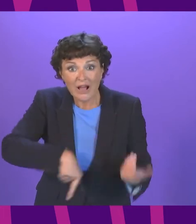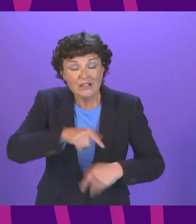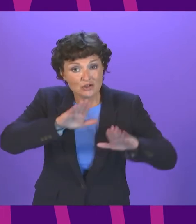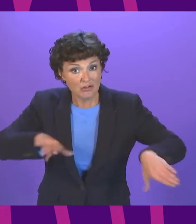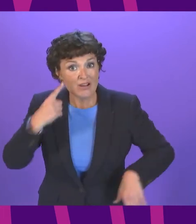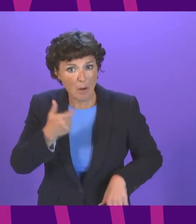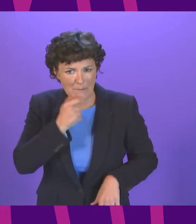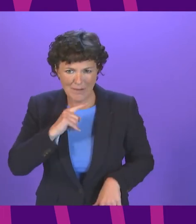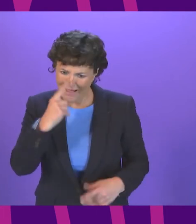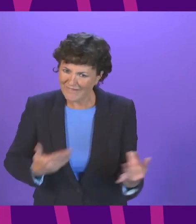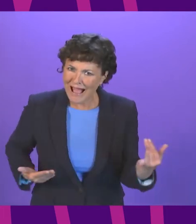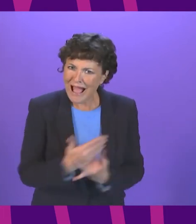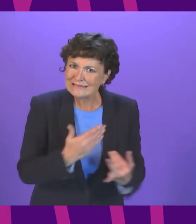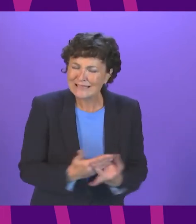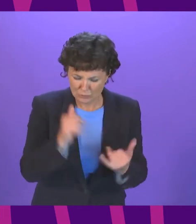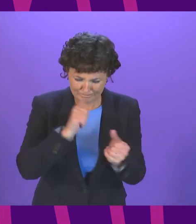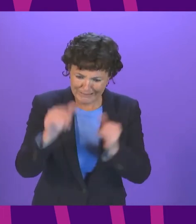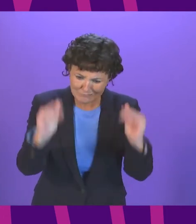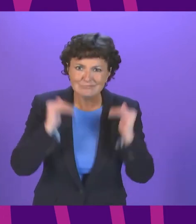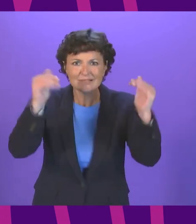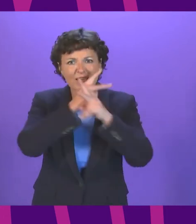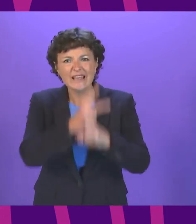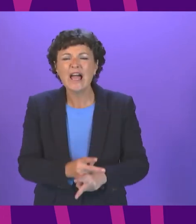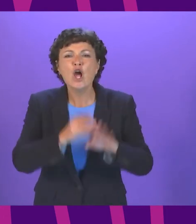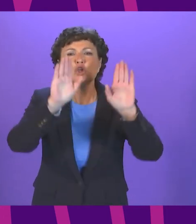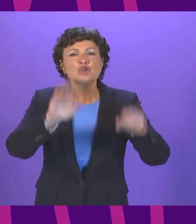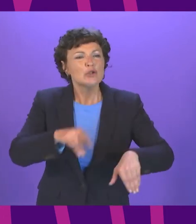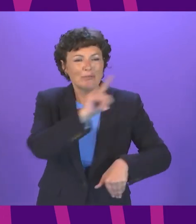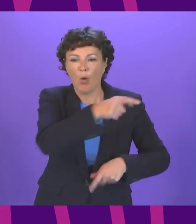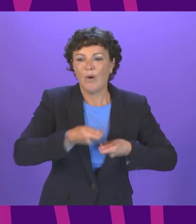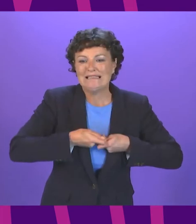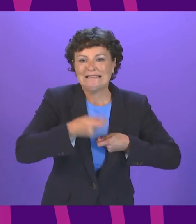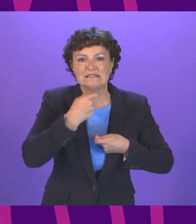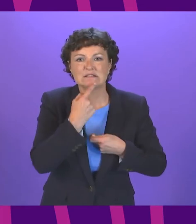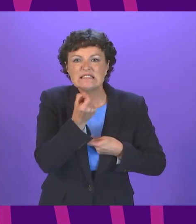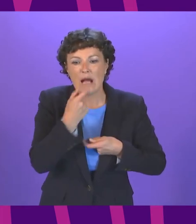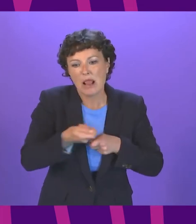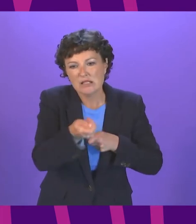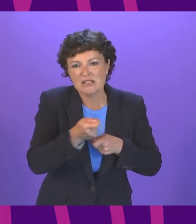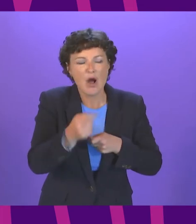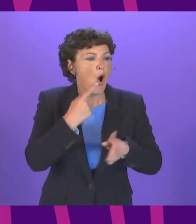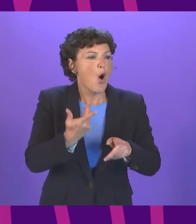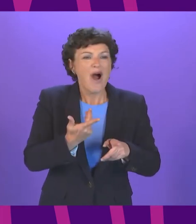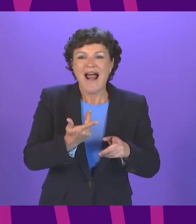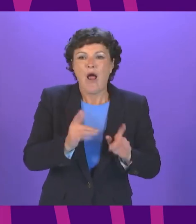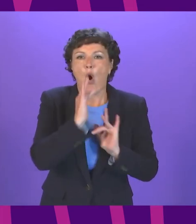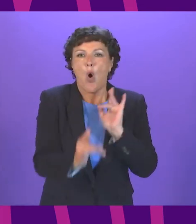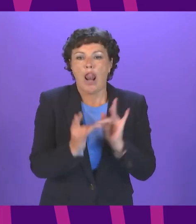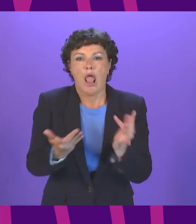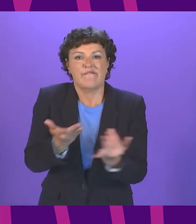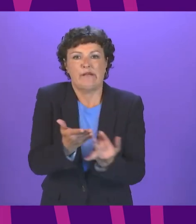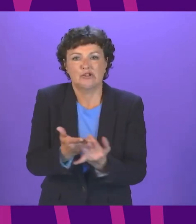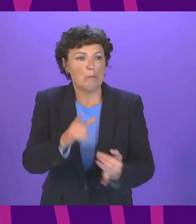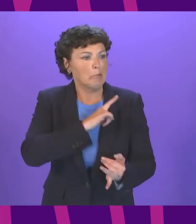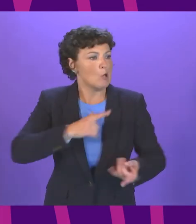access to the very best care they must not be parked on medication or referred to inferior online interventions just because